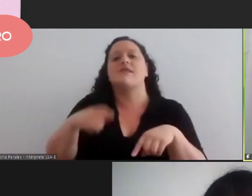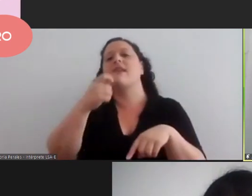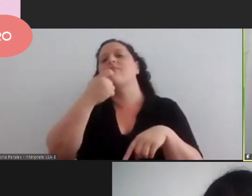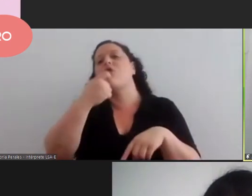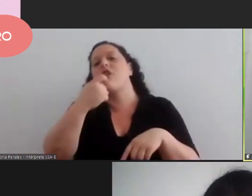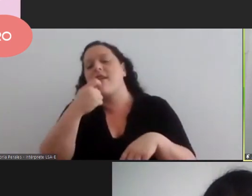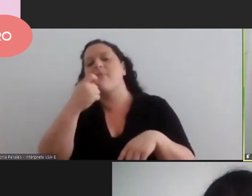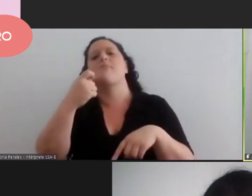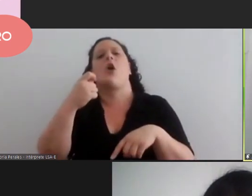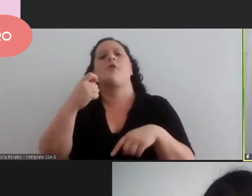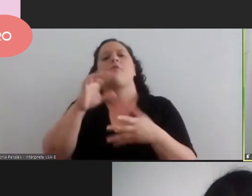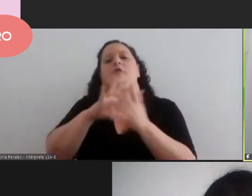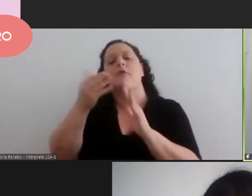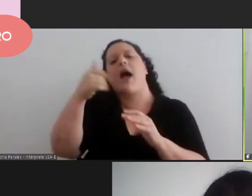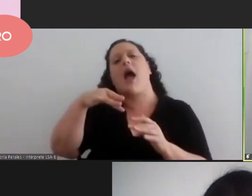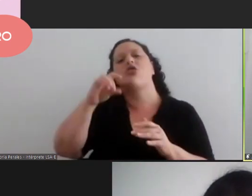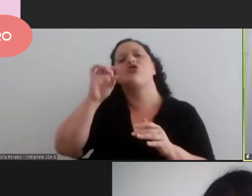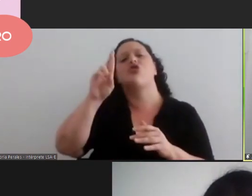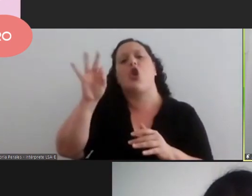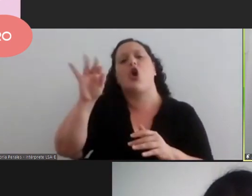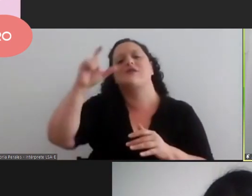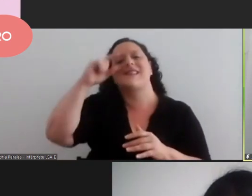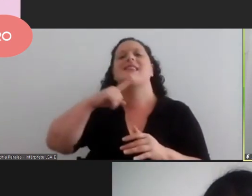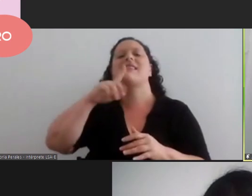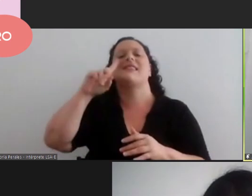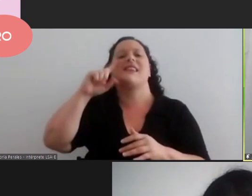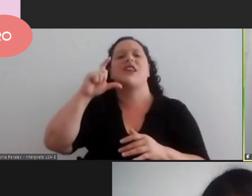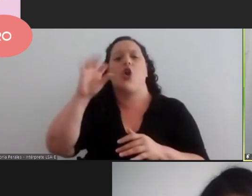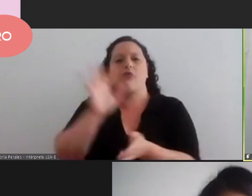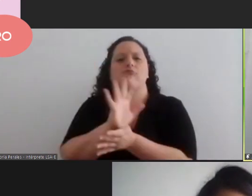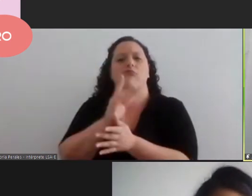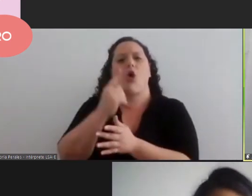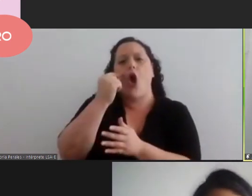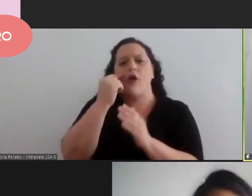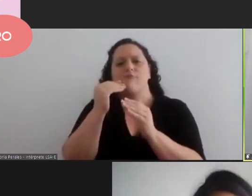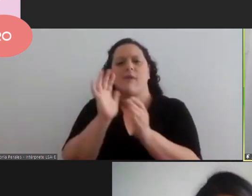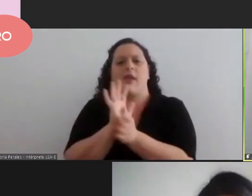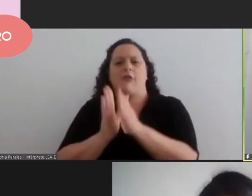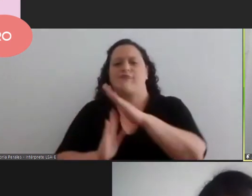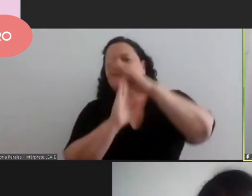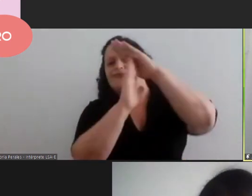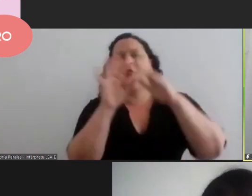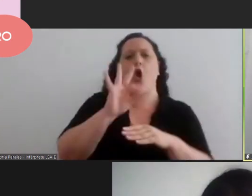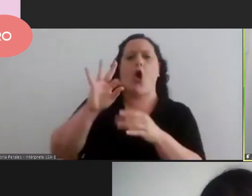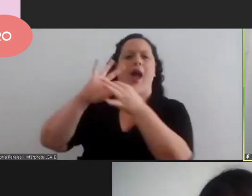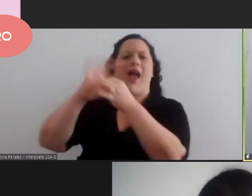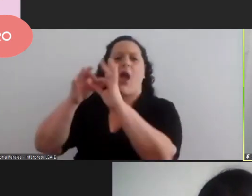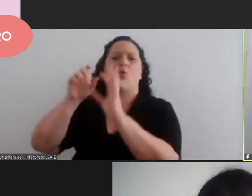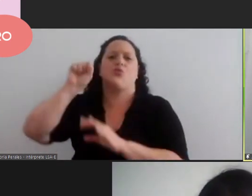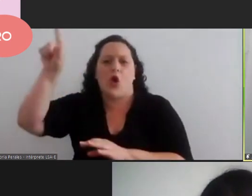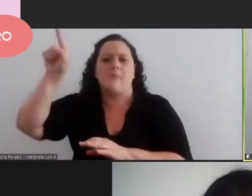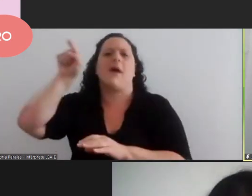from the european androcentric perspectives requires a bigger challenge several congratulations